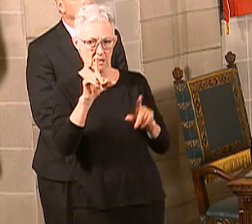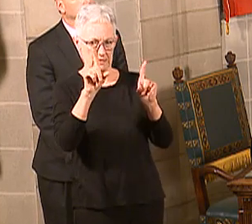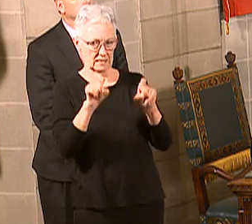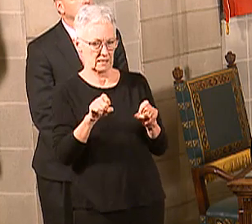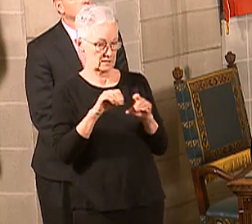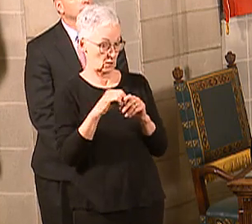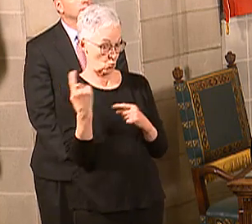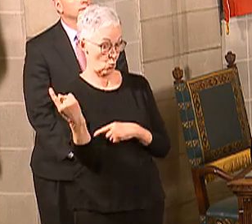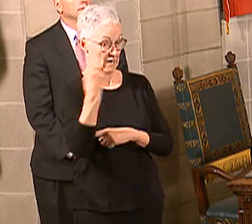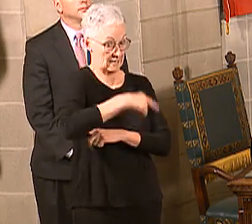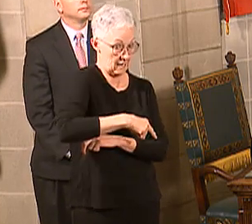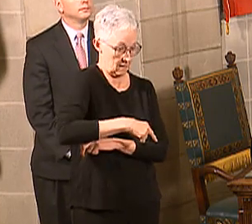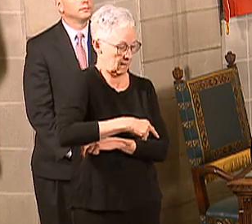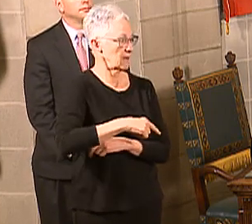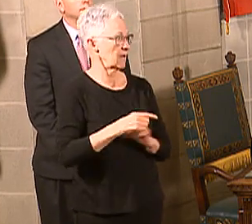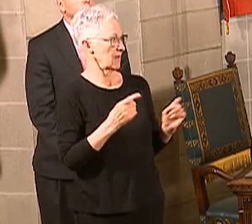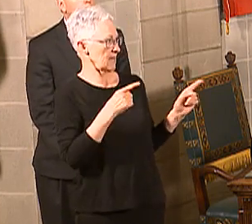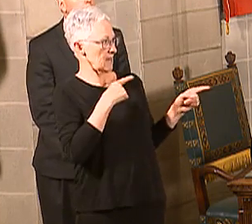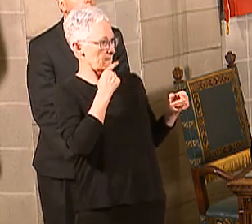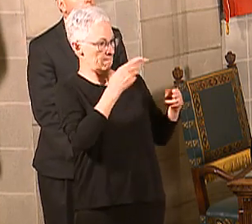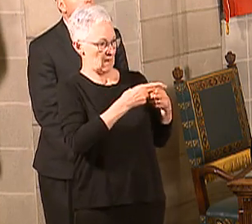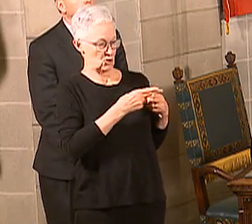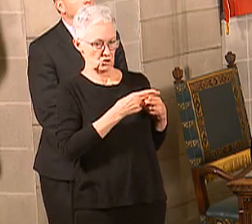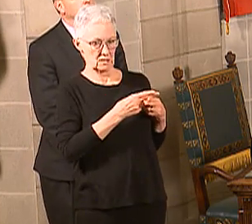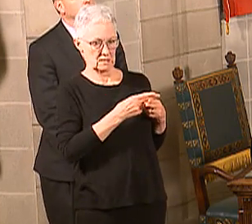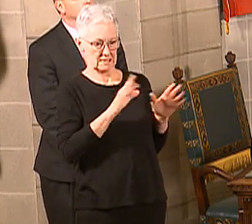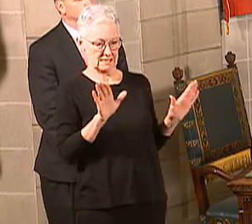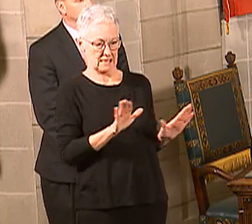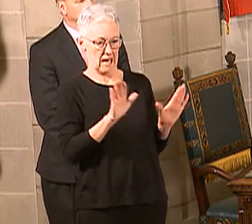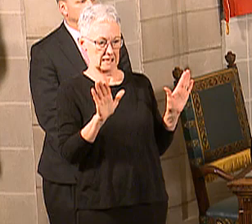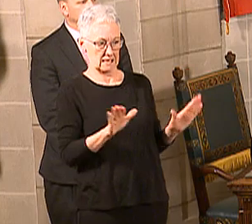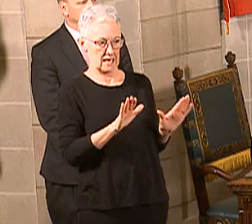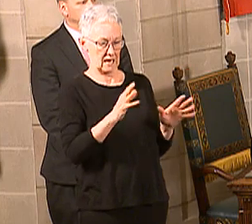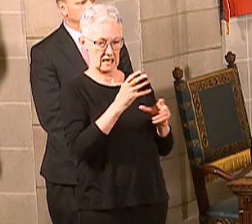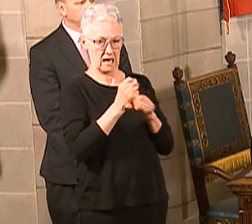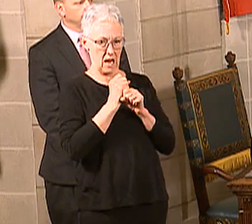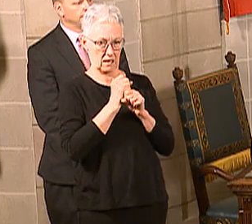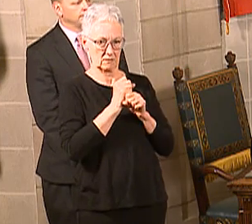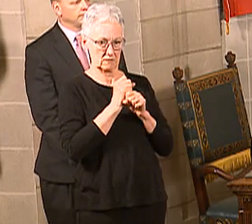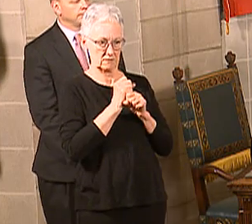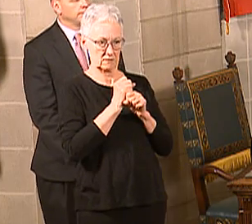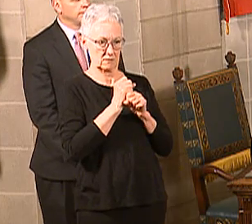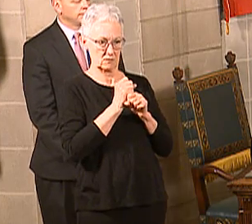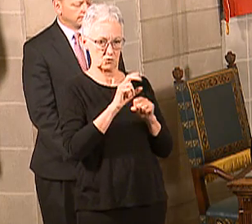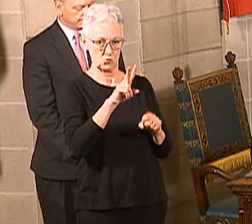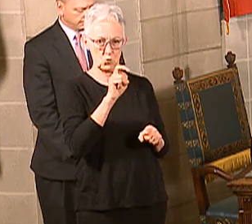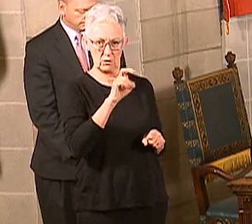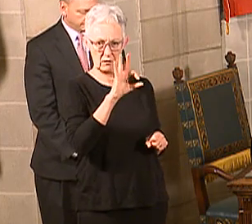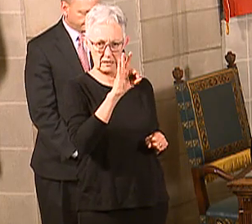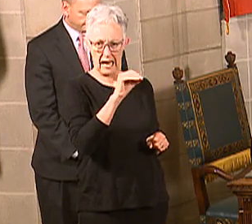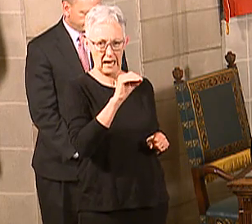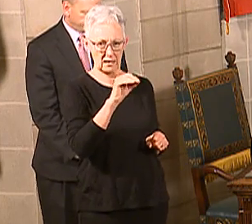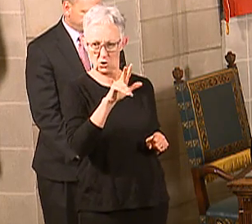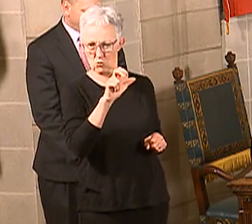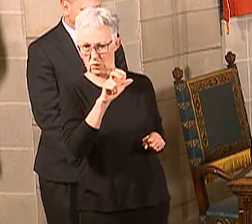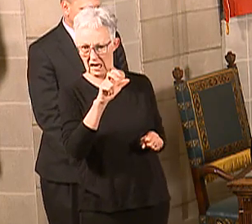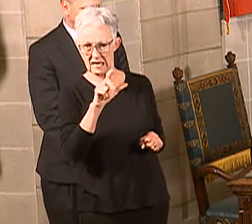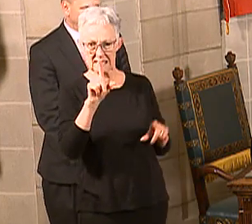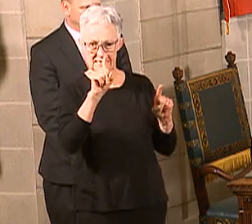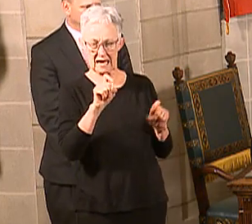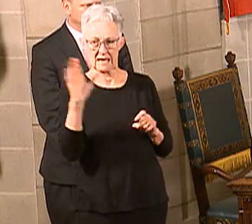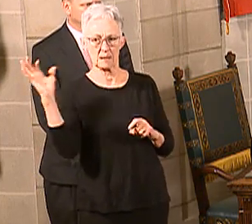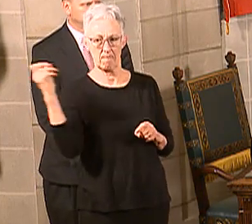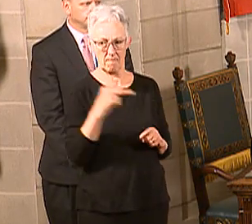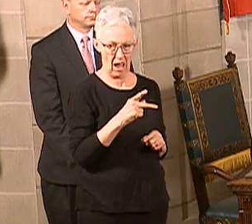mentioned that on Sunday, we had our most number of tests come back around 290, 300. Yesterday, was over